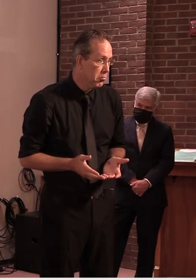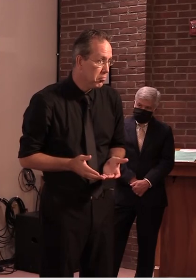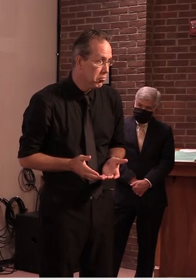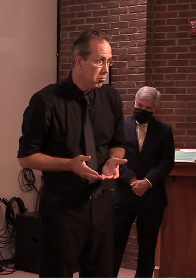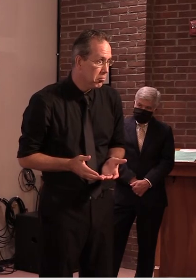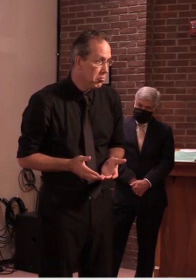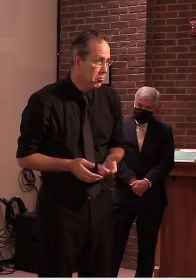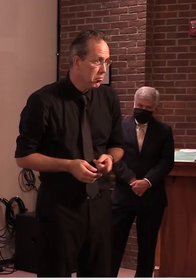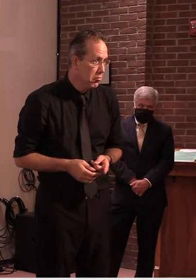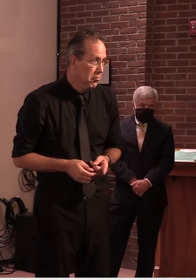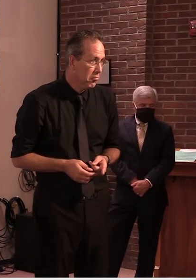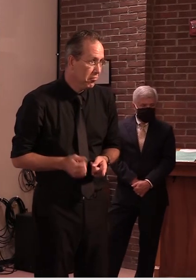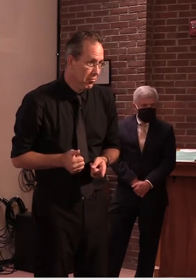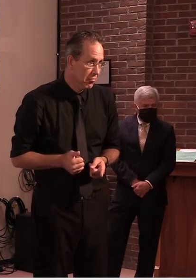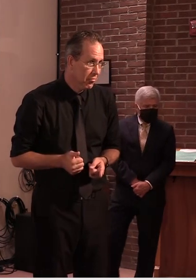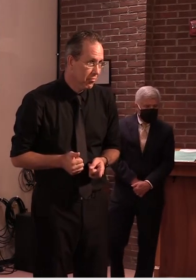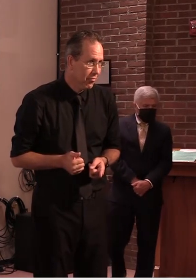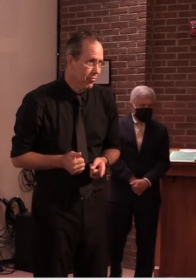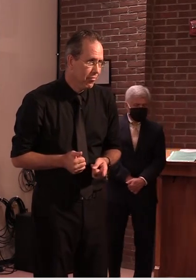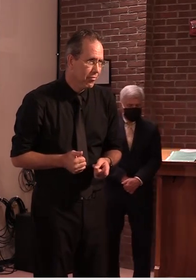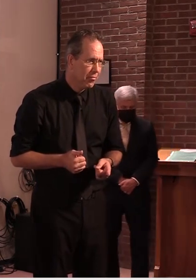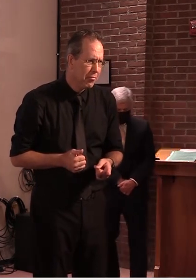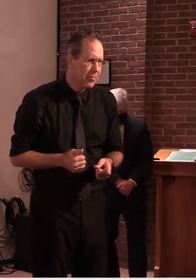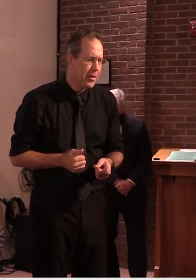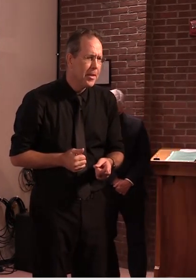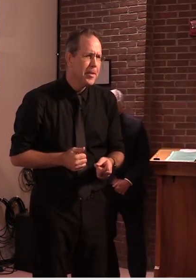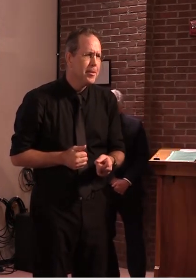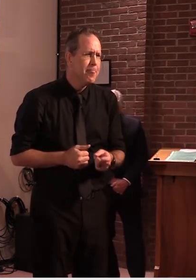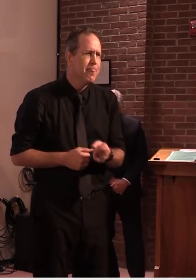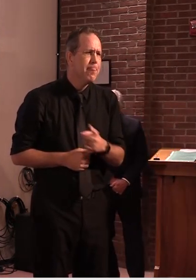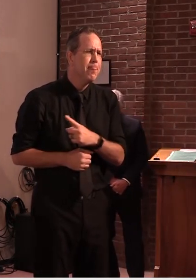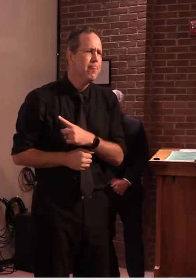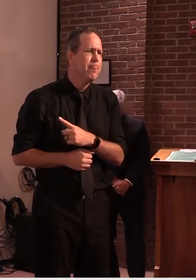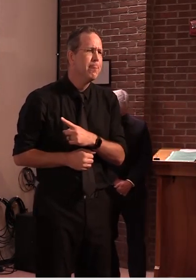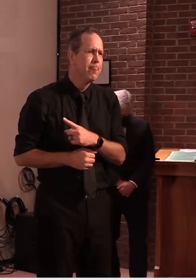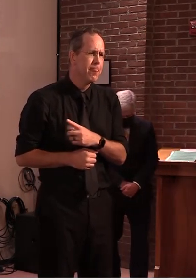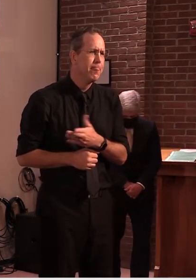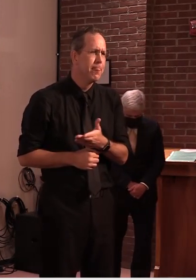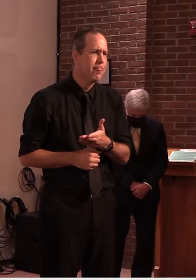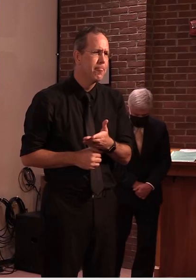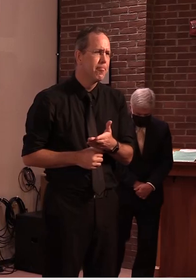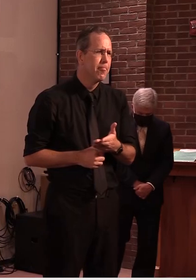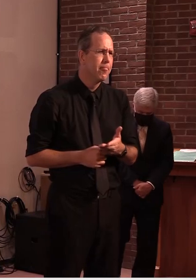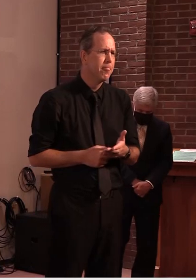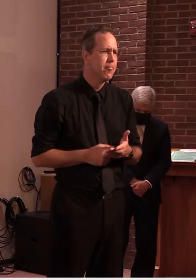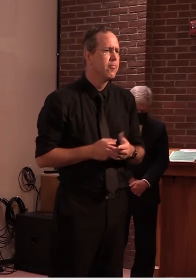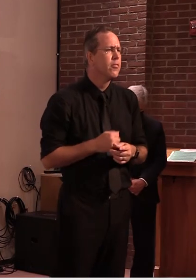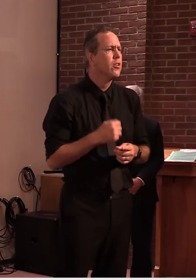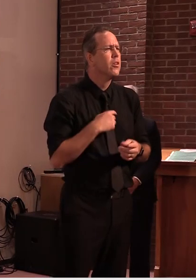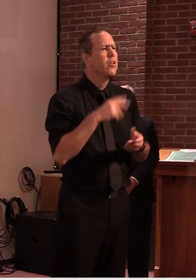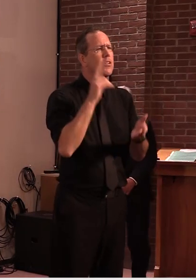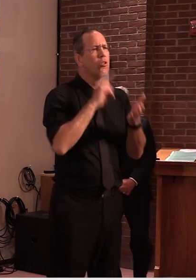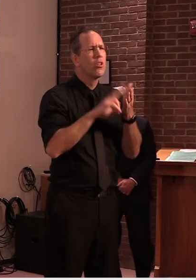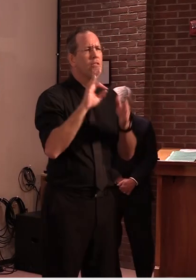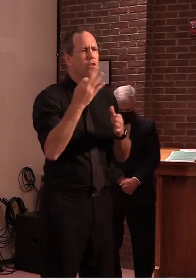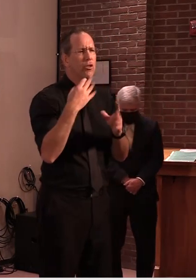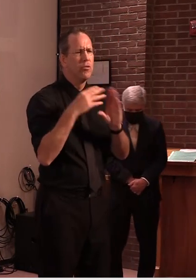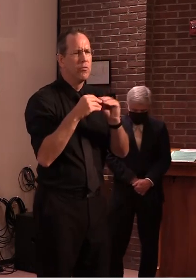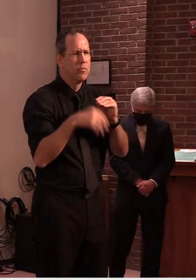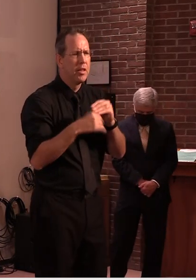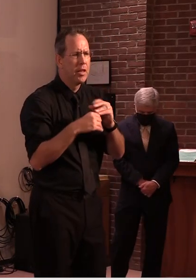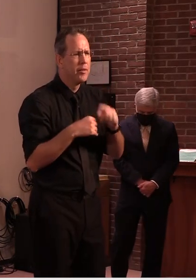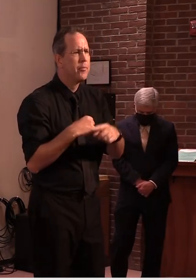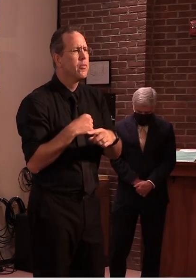yeah this is secretary french i don't have much to add to that um i think you know once again as secretary moore stated um